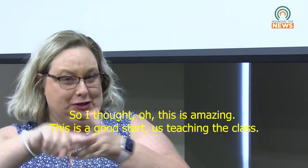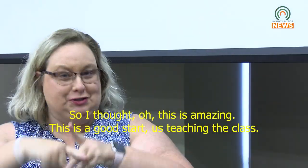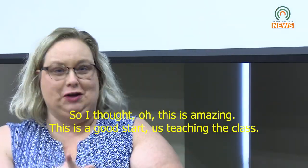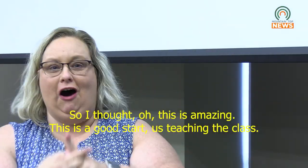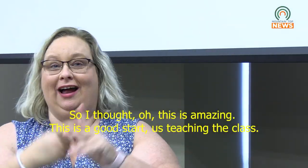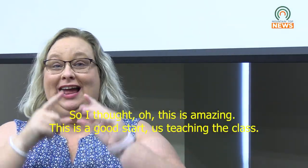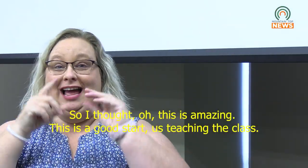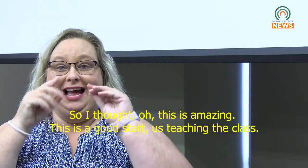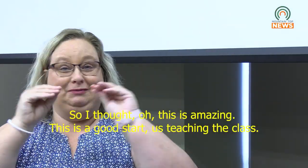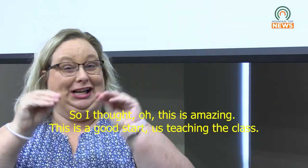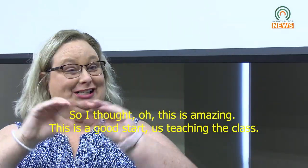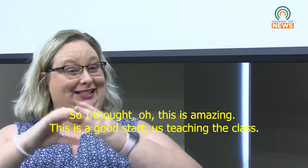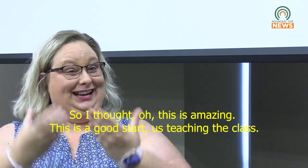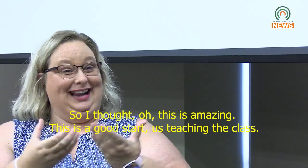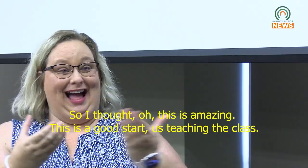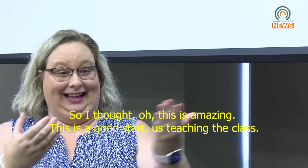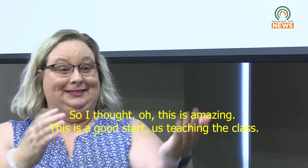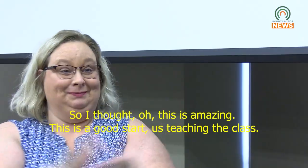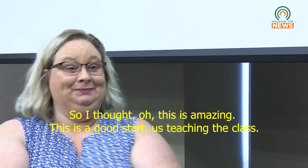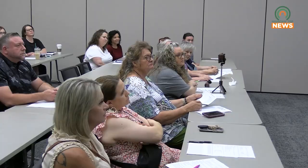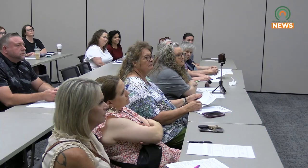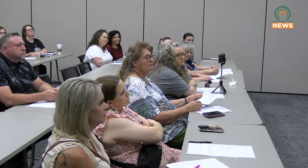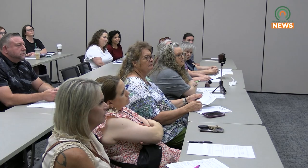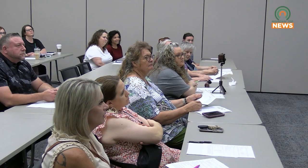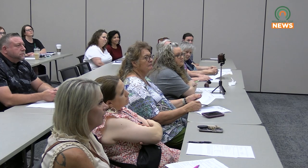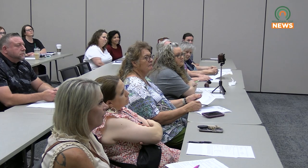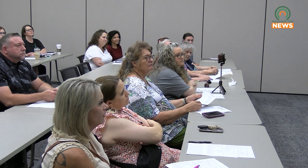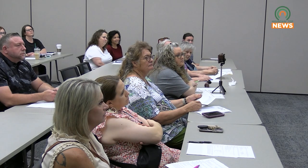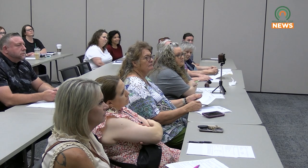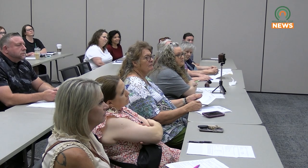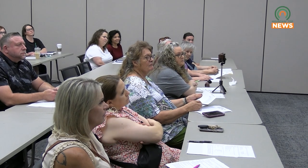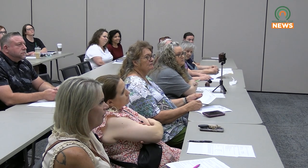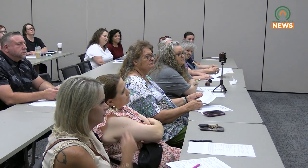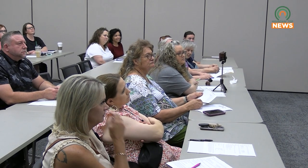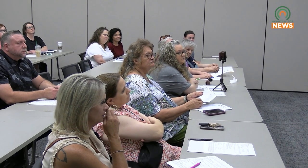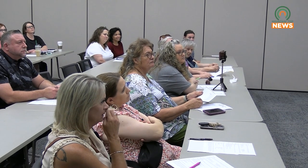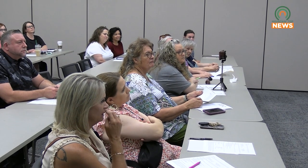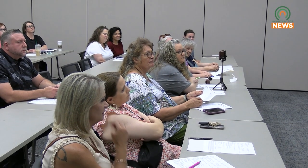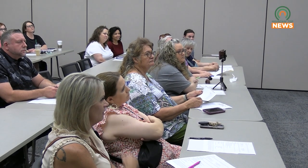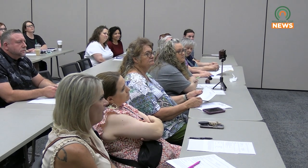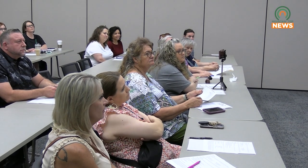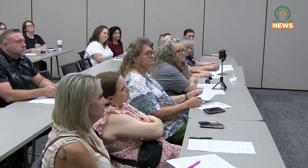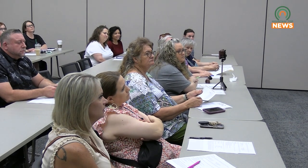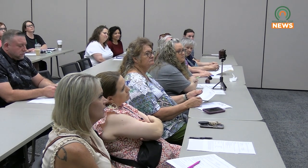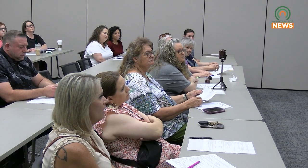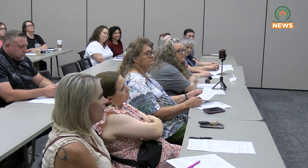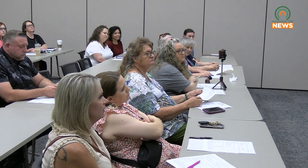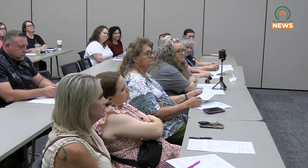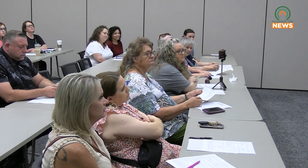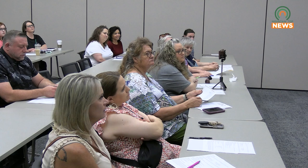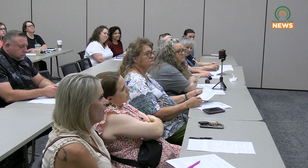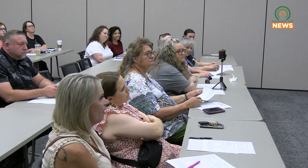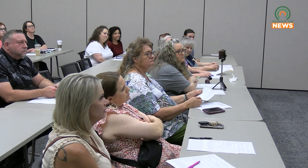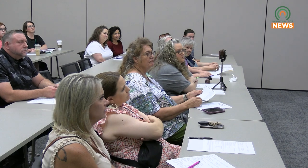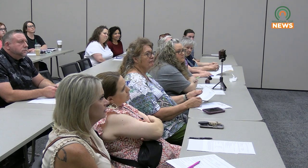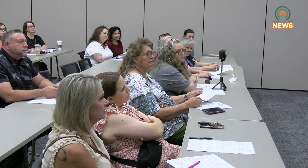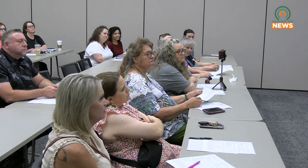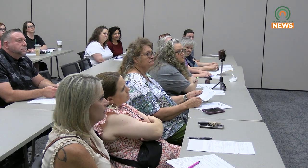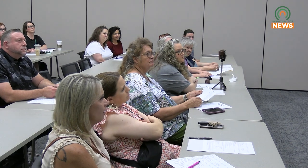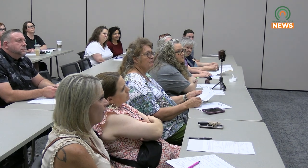good thought of teaching the class. The classes will be held every Thursday at 5.30 p.m. It is free and open to anyone